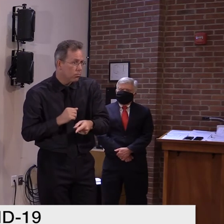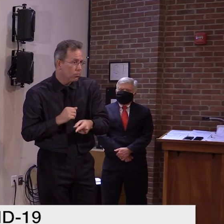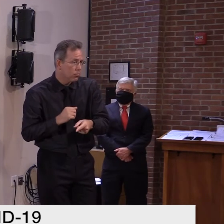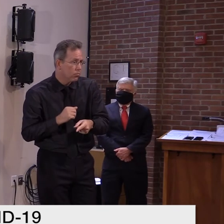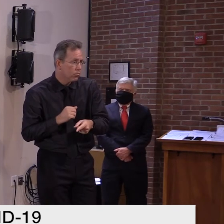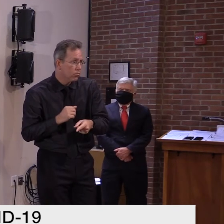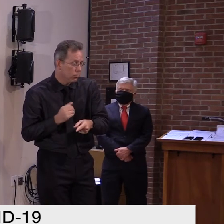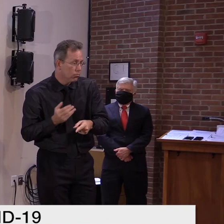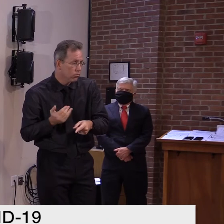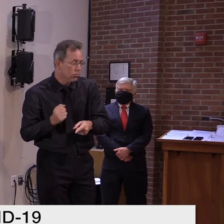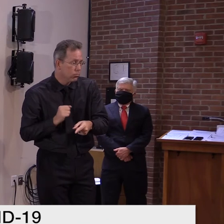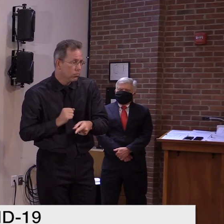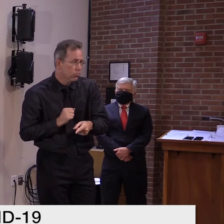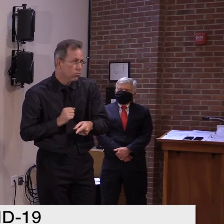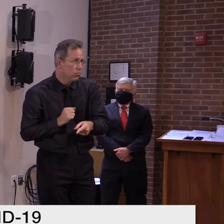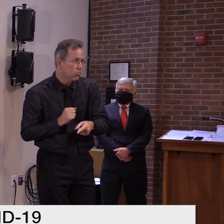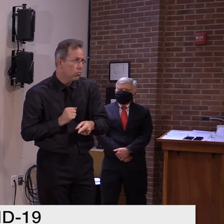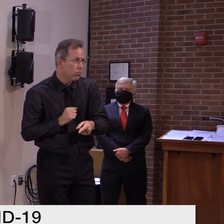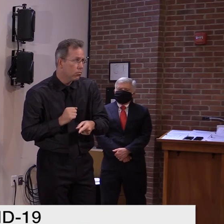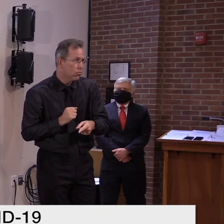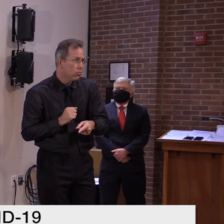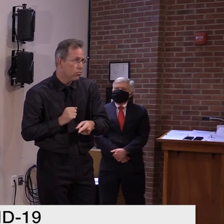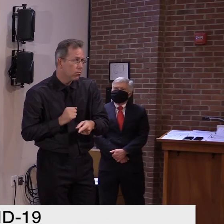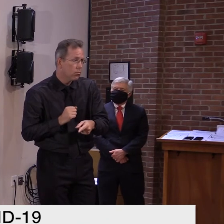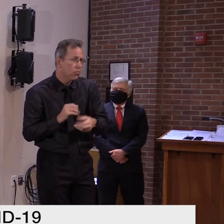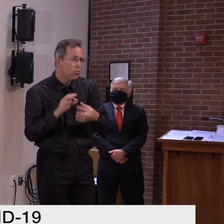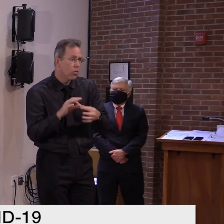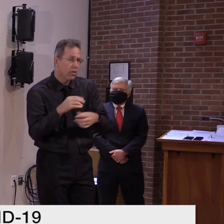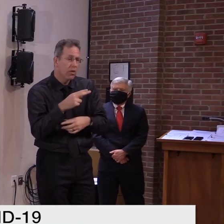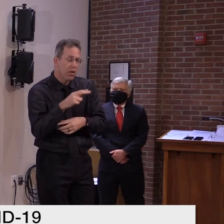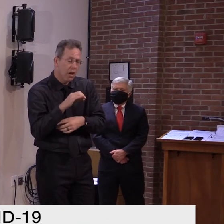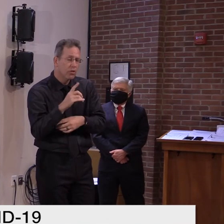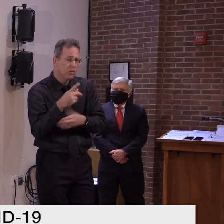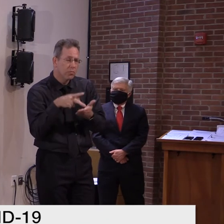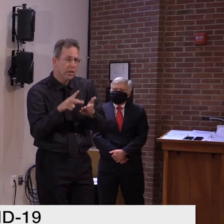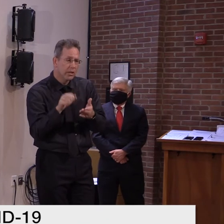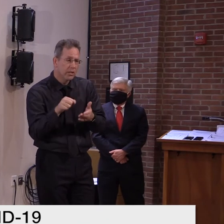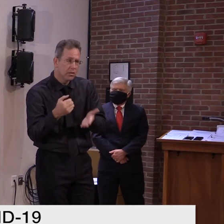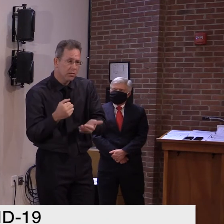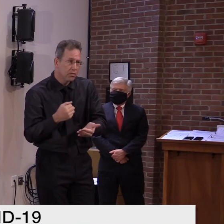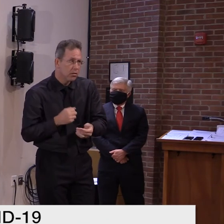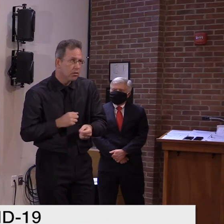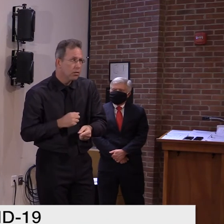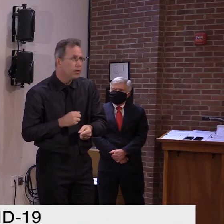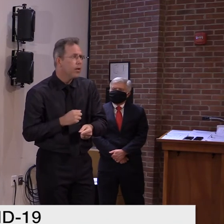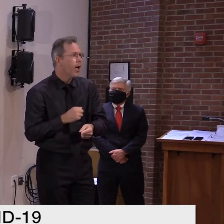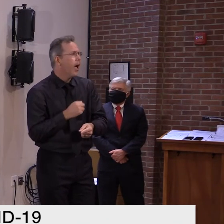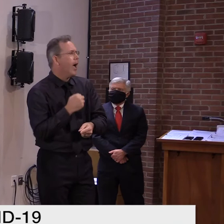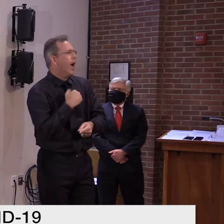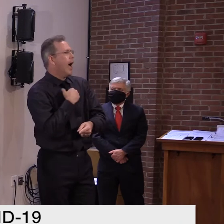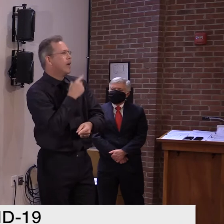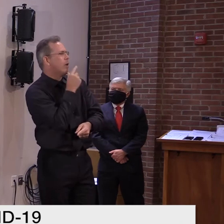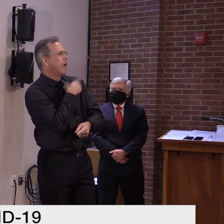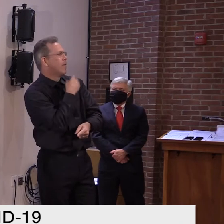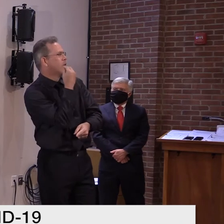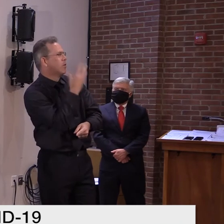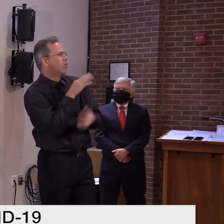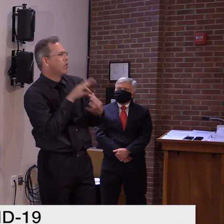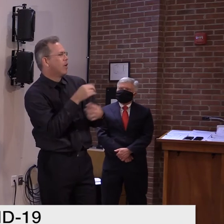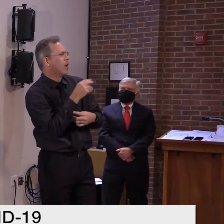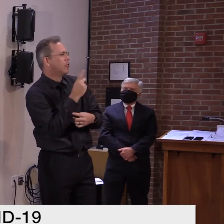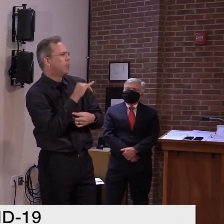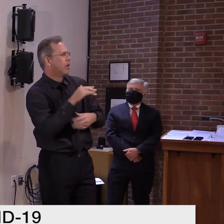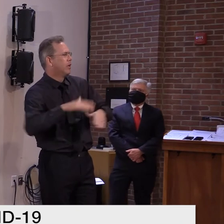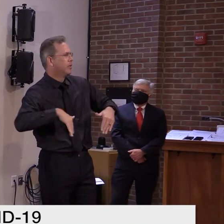On the hazard pay? Yes. Uh, yeah. Yeah, I do not. I think that, uh, Commissioner Peechek would be better to ask